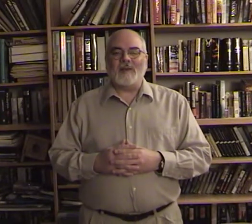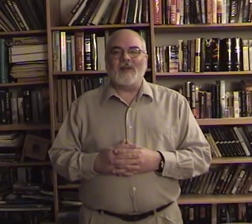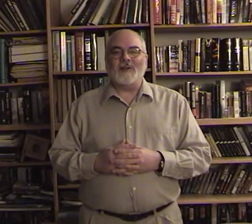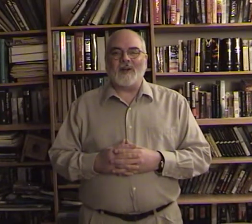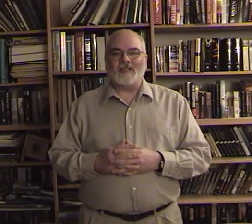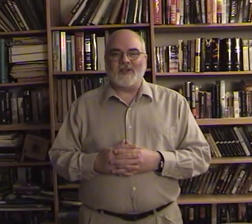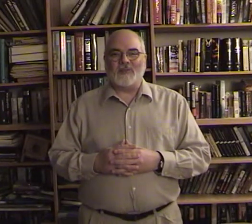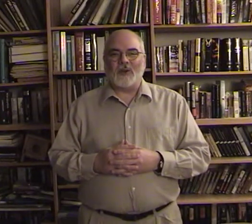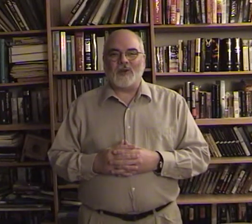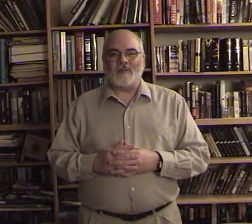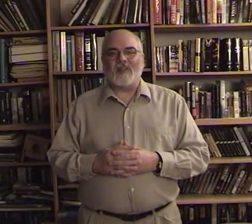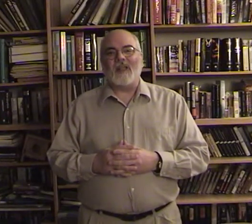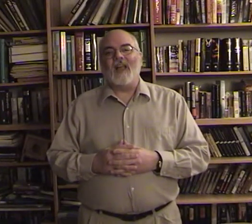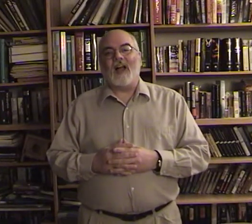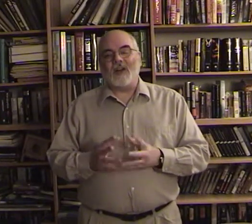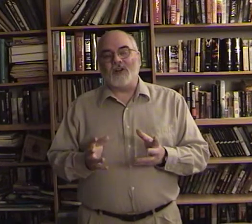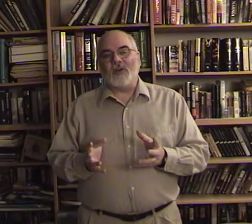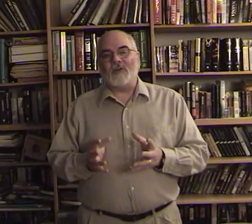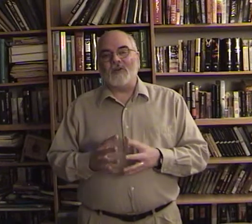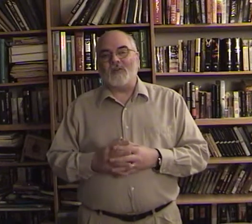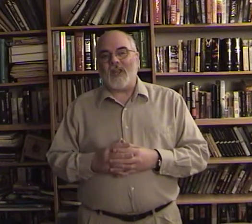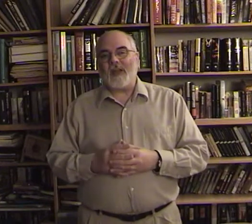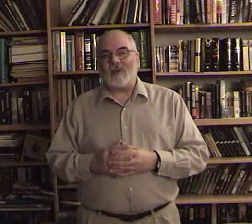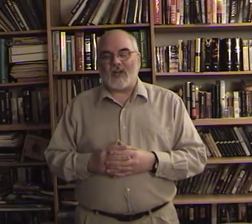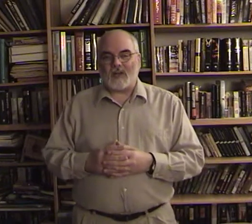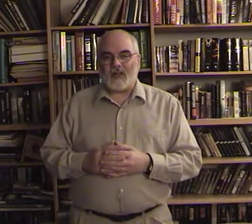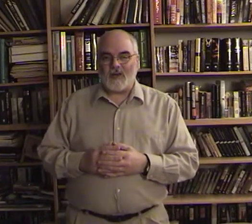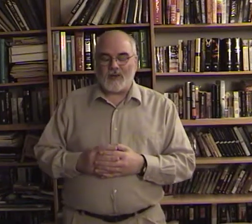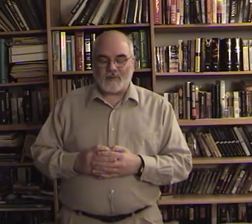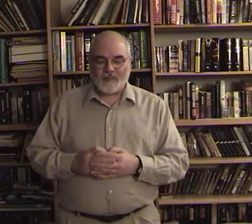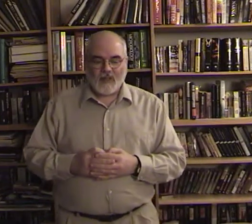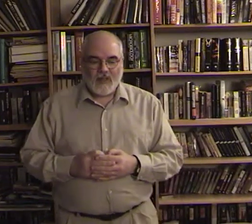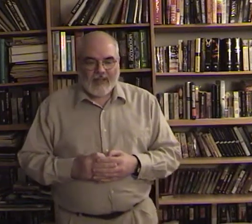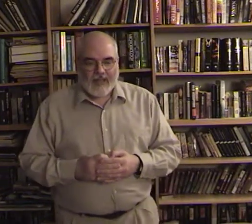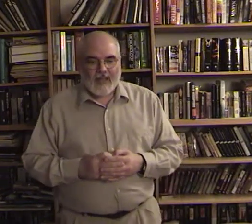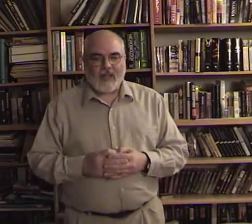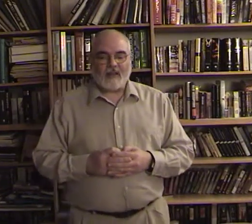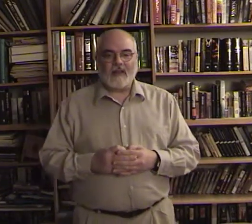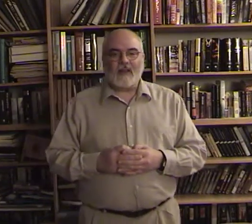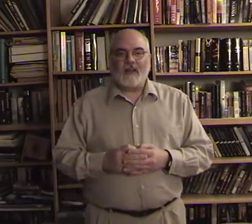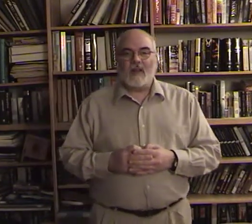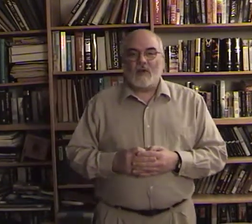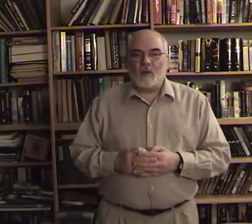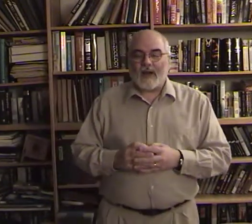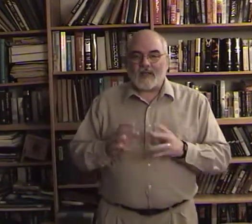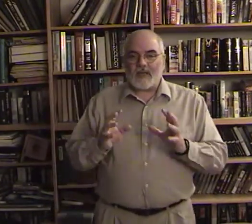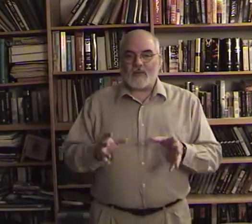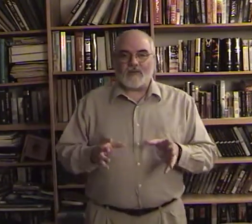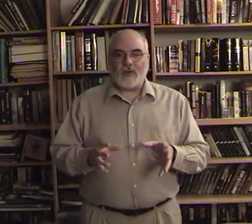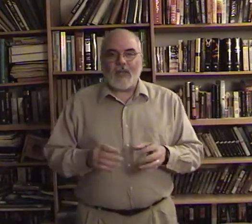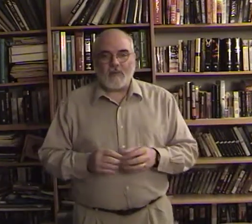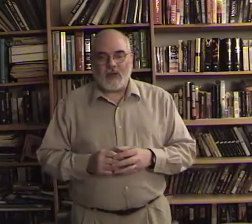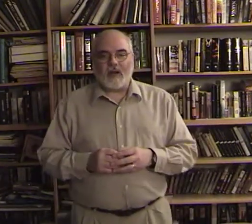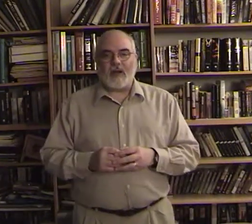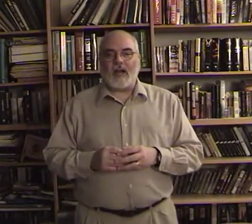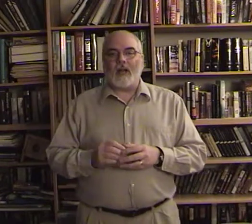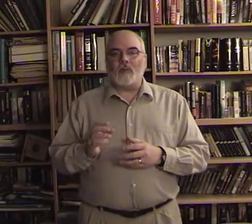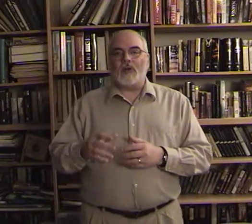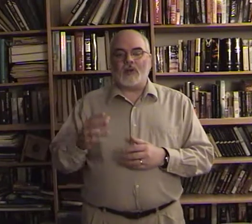be interesting for you I'm going to go through the vocabulary here and when I get done with the vocabulary I'm going to go